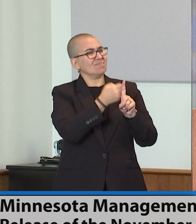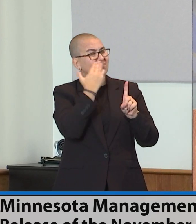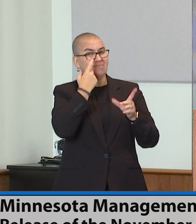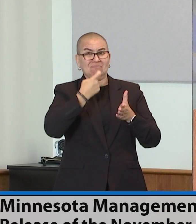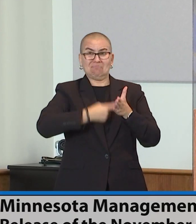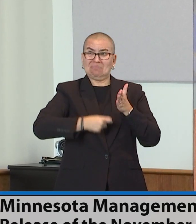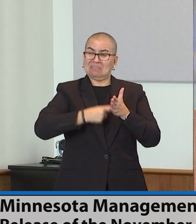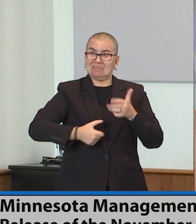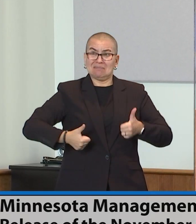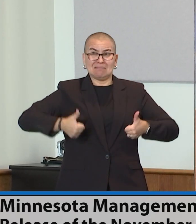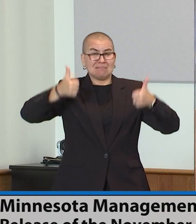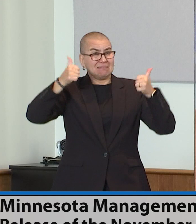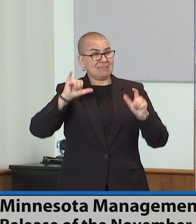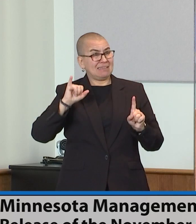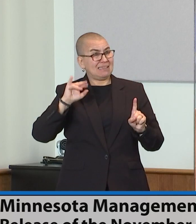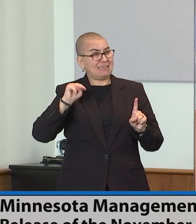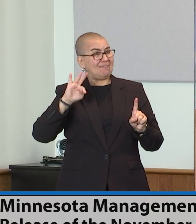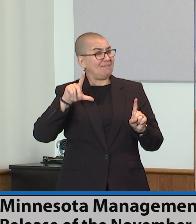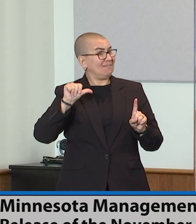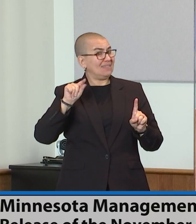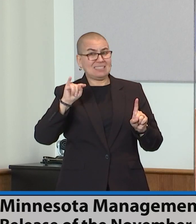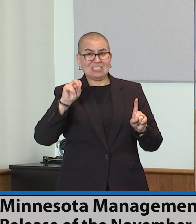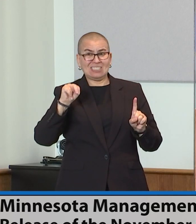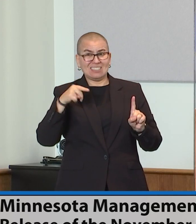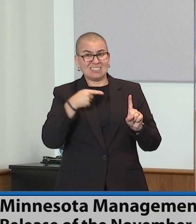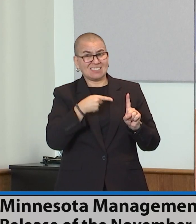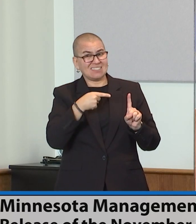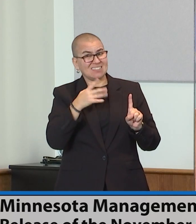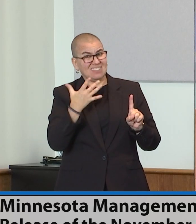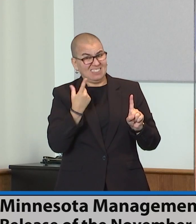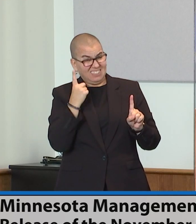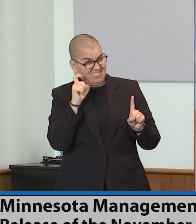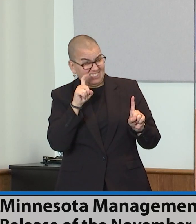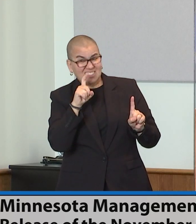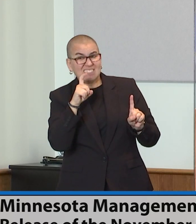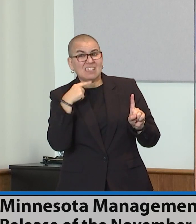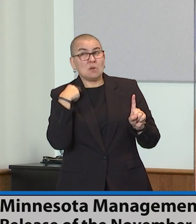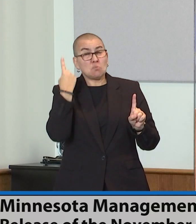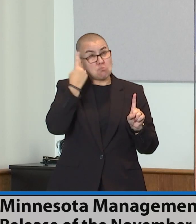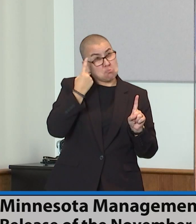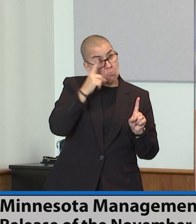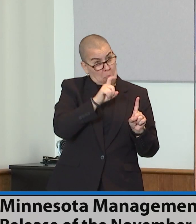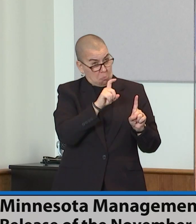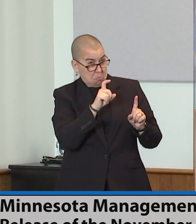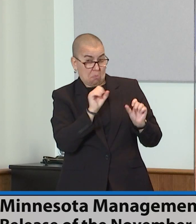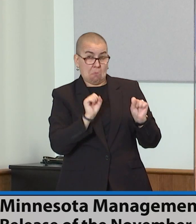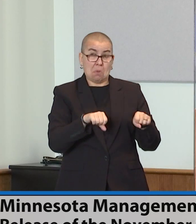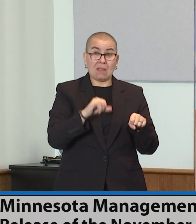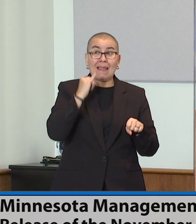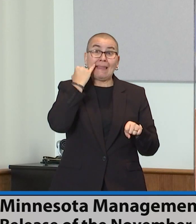if we factored inflation in, we'd actually be looking at just a 1.55 billion surplus?